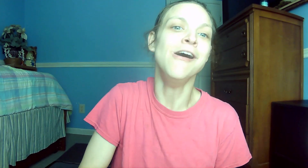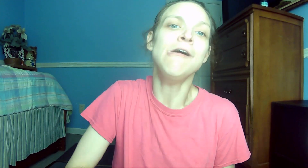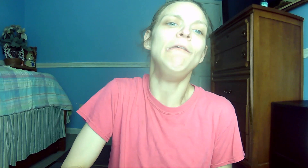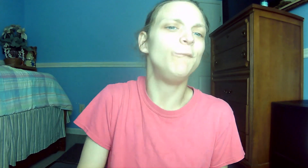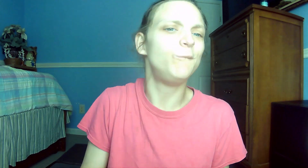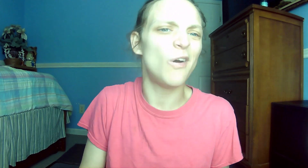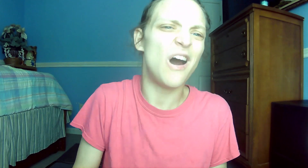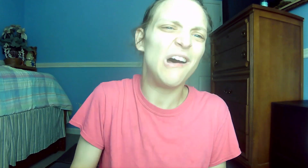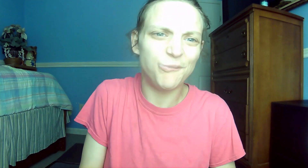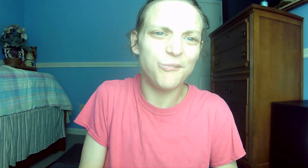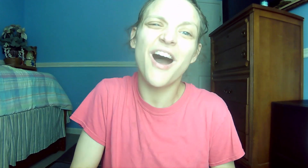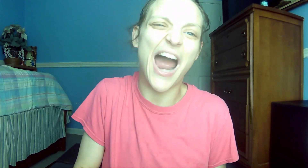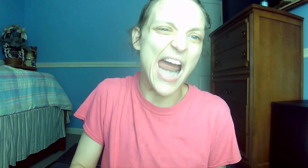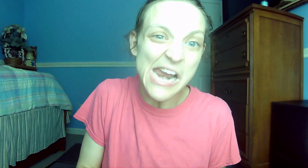of this but